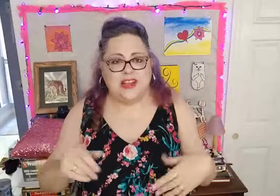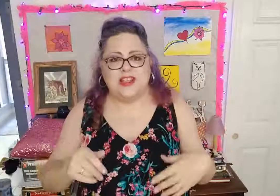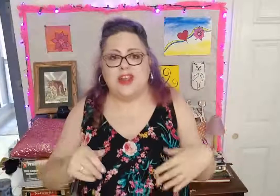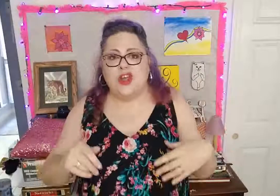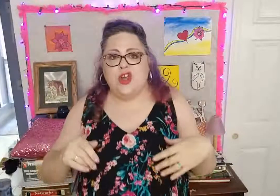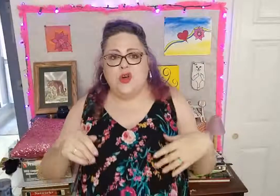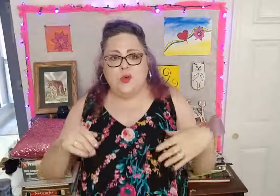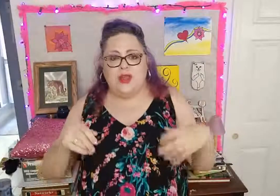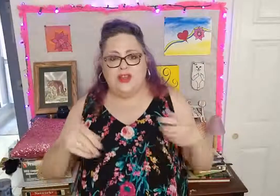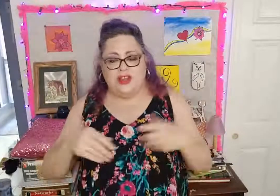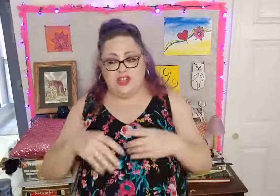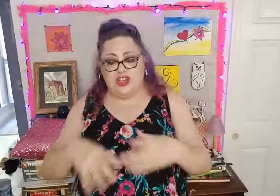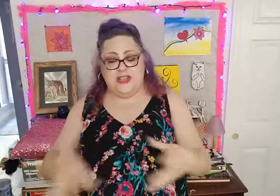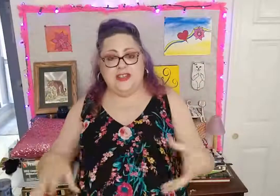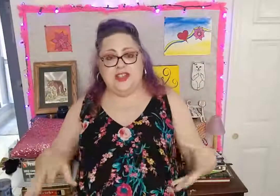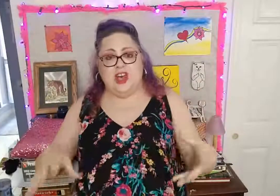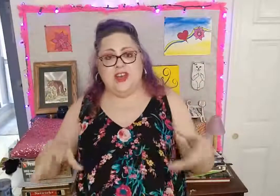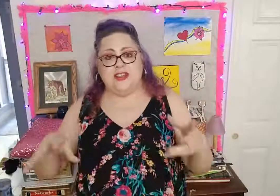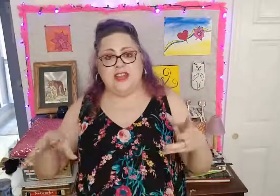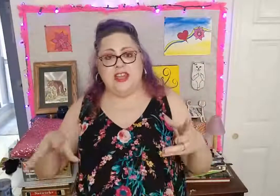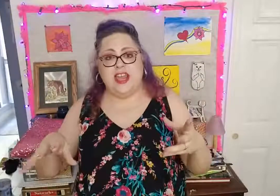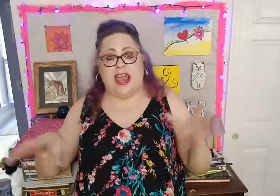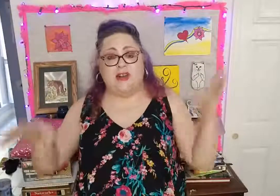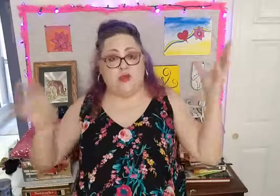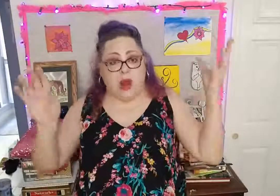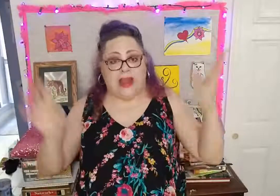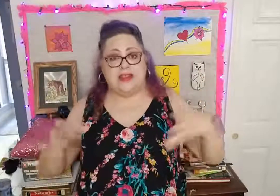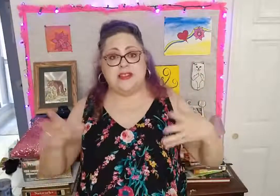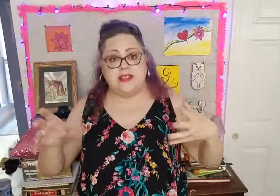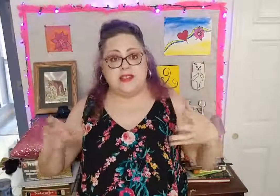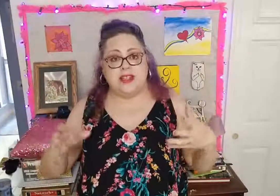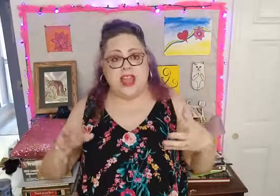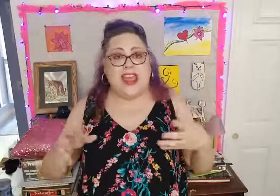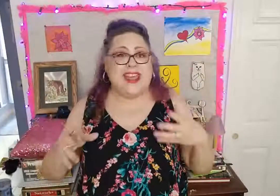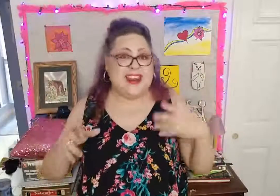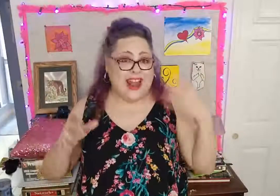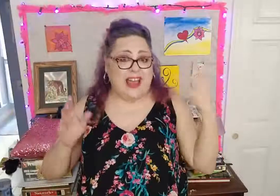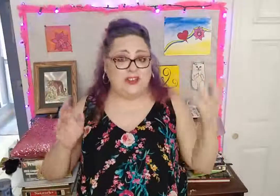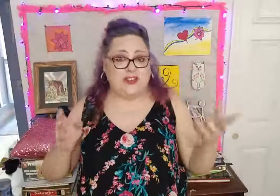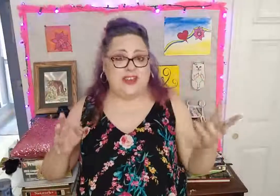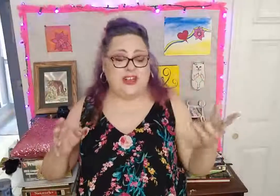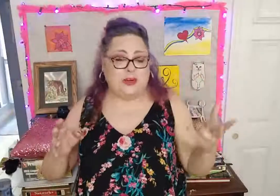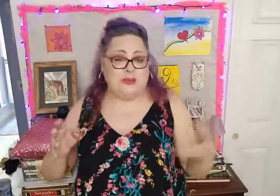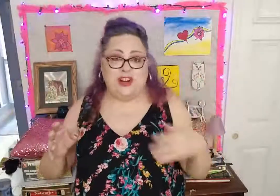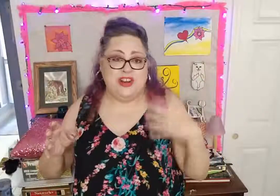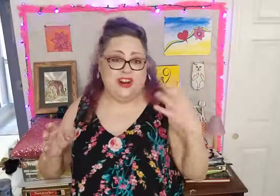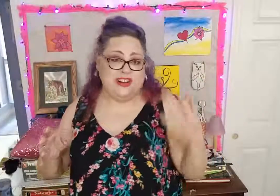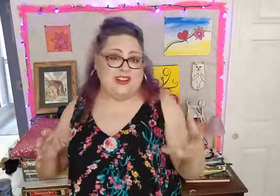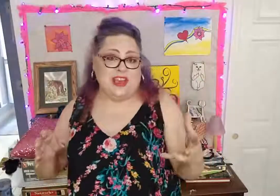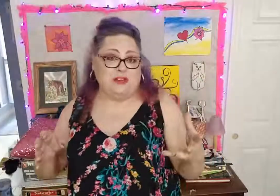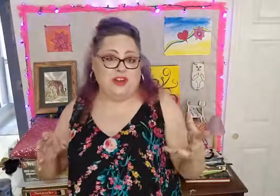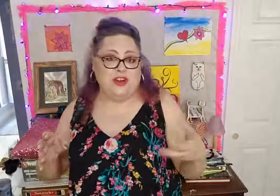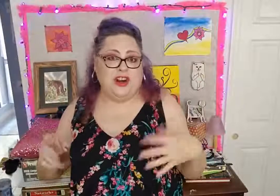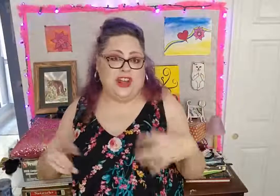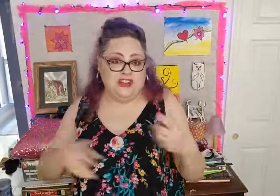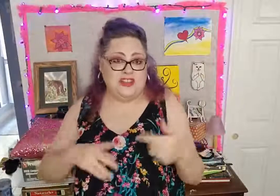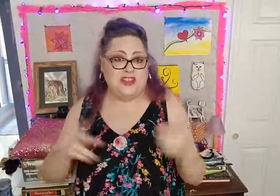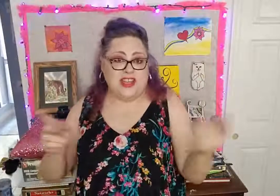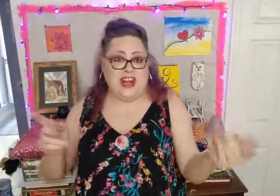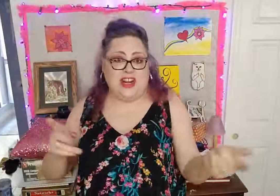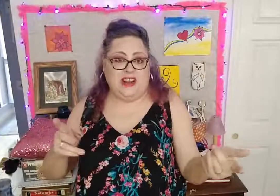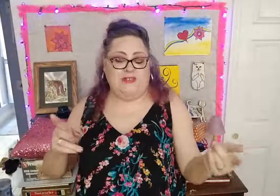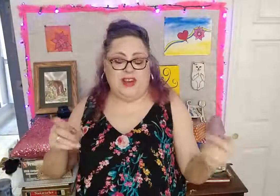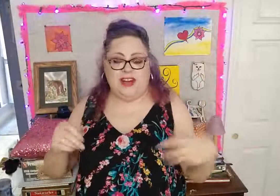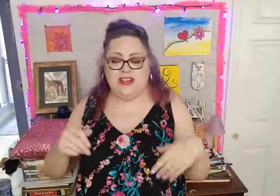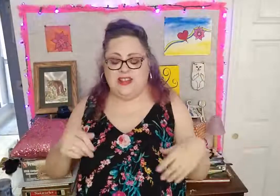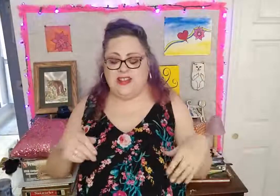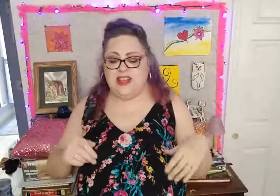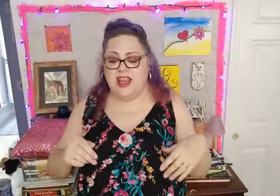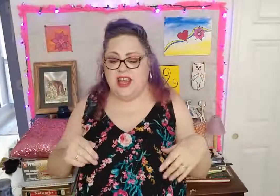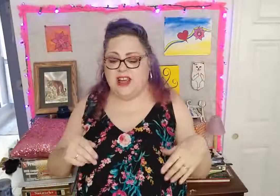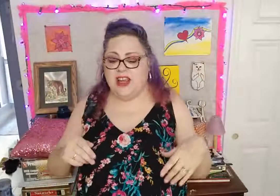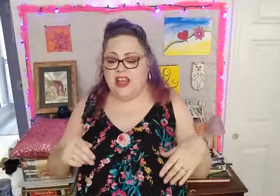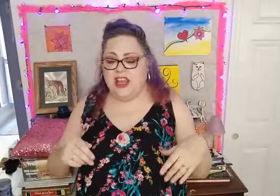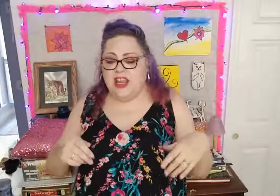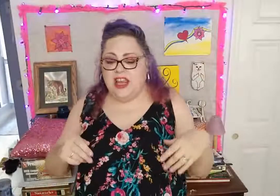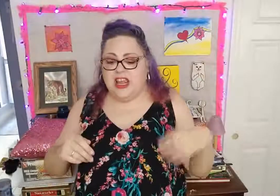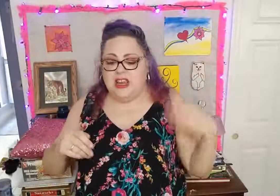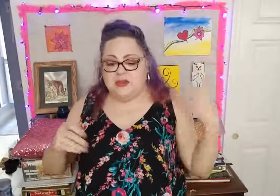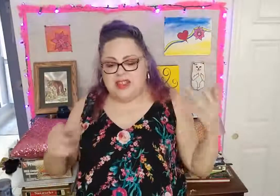it, with a cheese sauce and rice. And it actually did look pretty good, and it sounded good, and I just decided to get fajitas instead. And he was